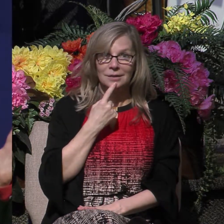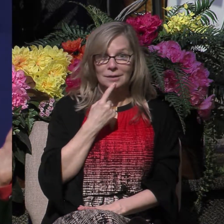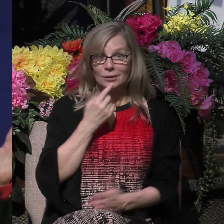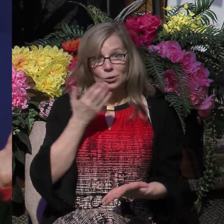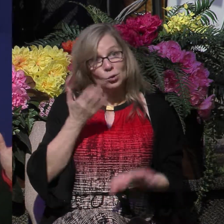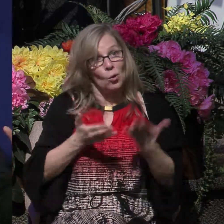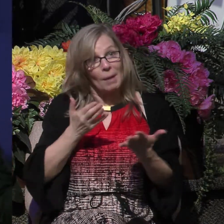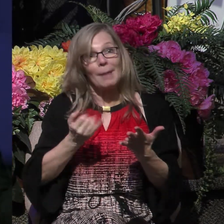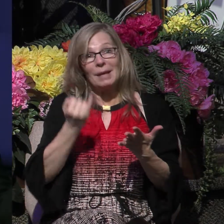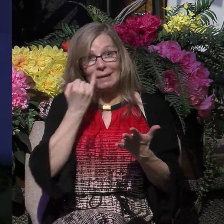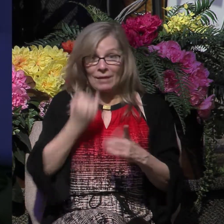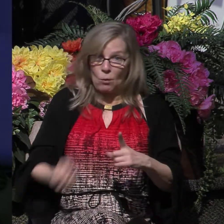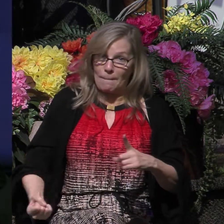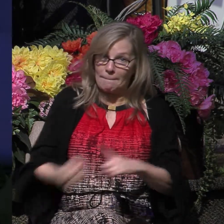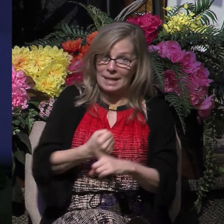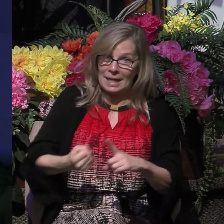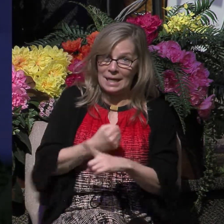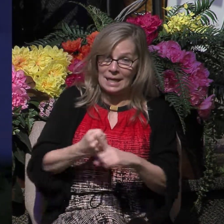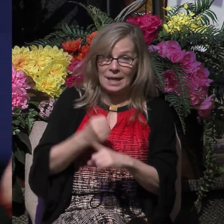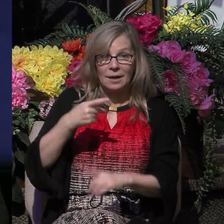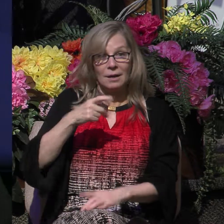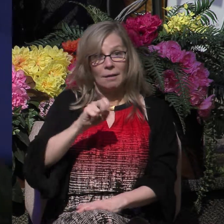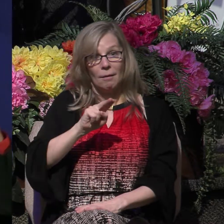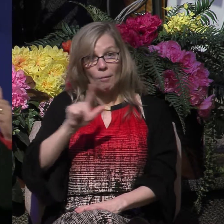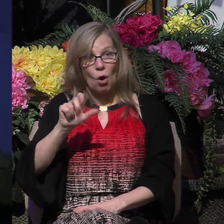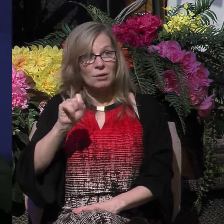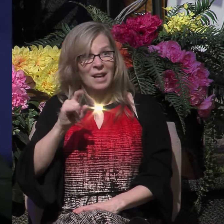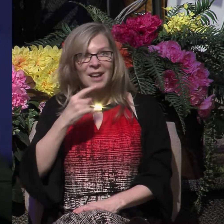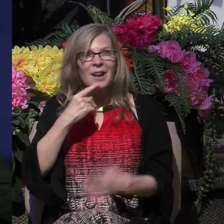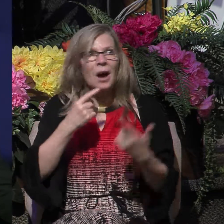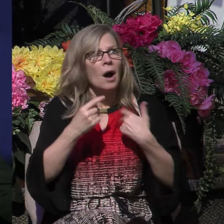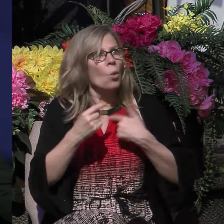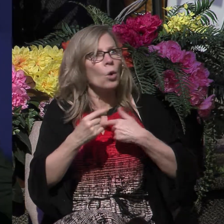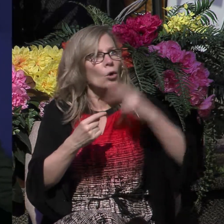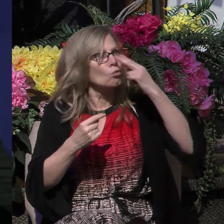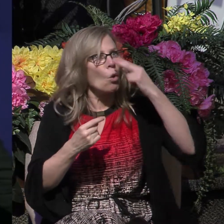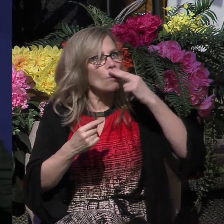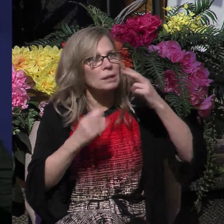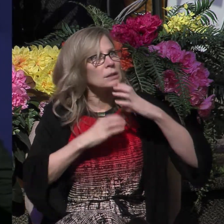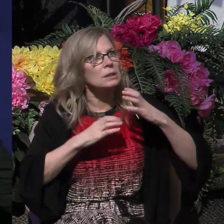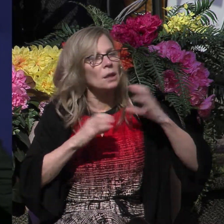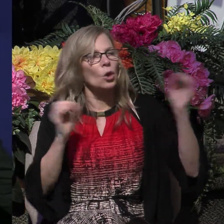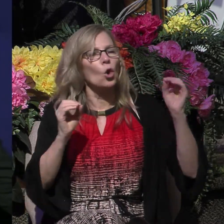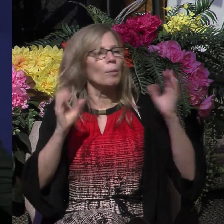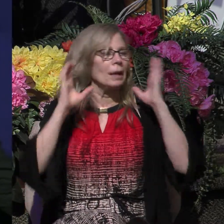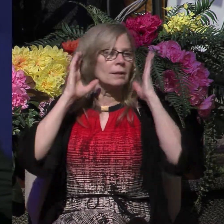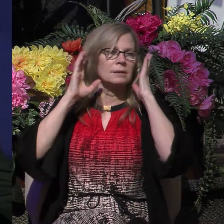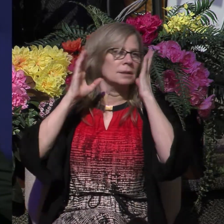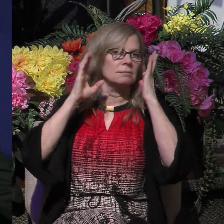that when they were beating them, Paul and Silas kept trying to say, but we're Roman citizens and nobody listened to them.